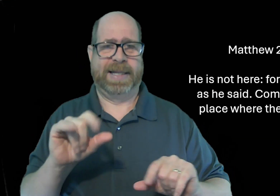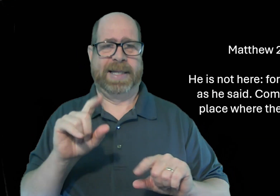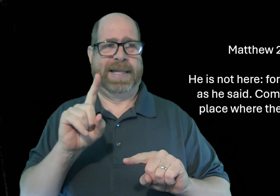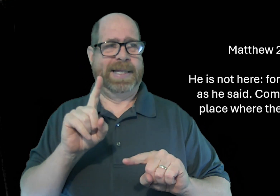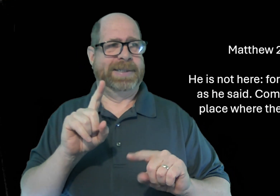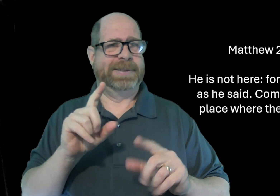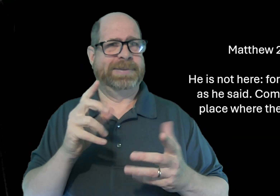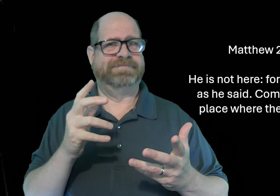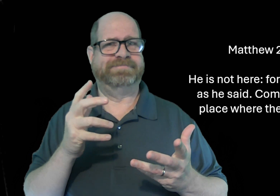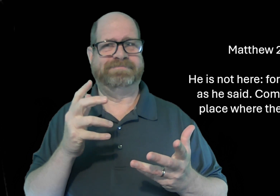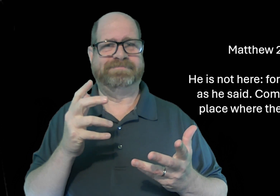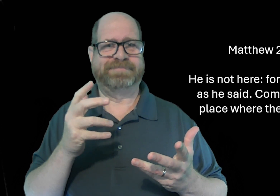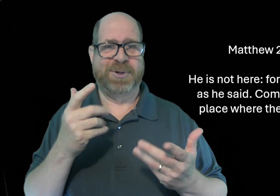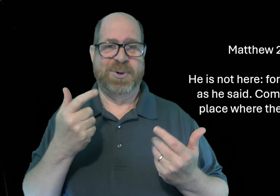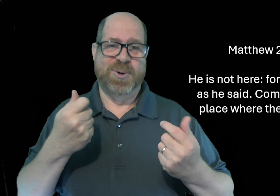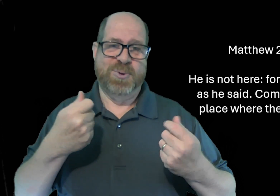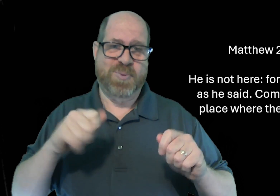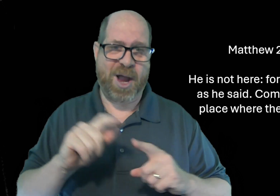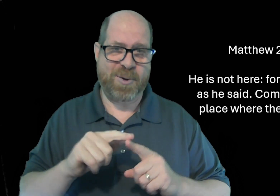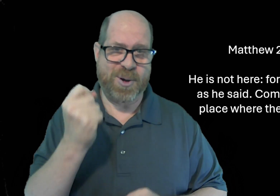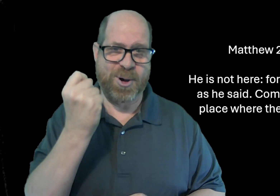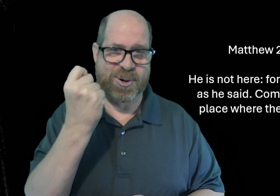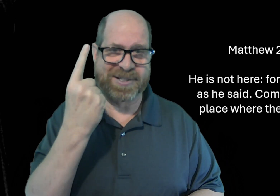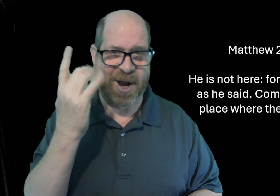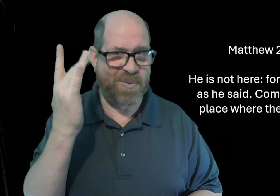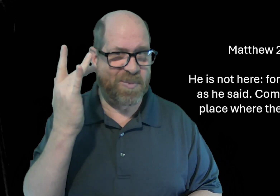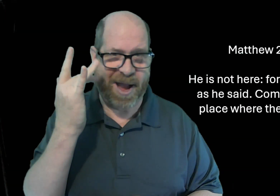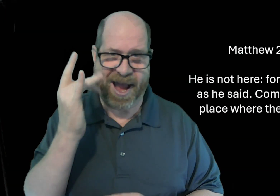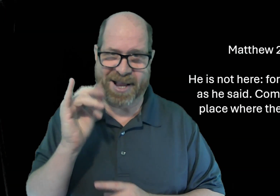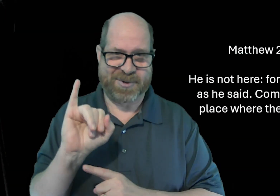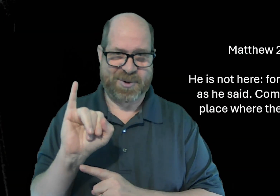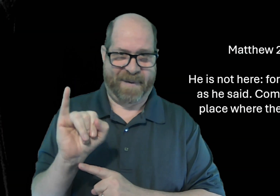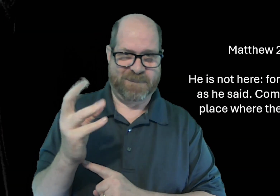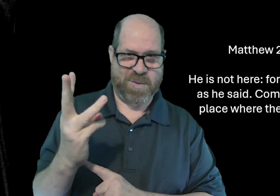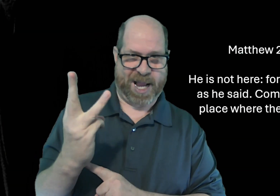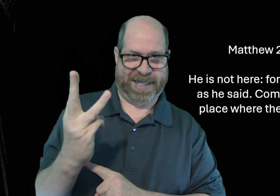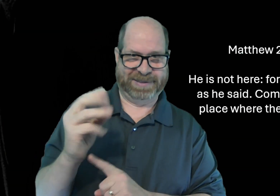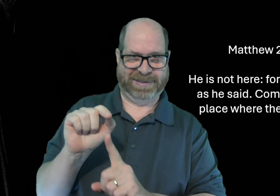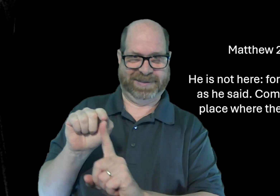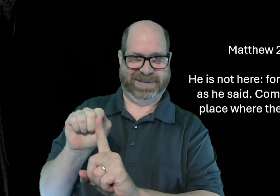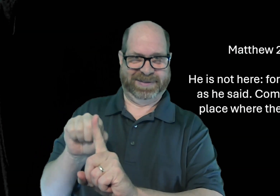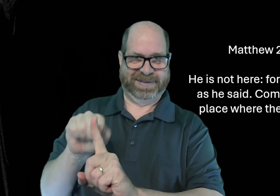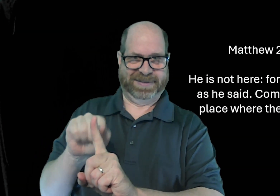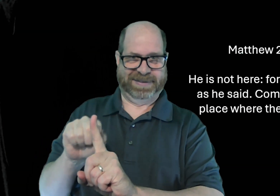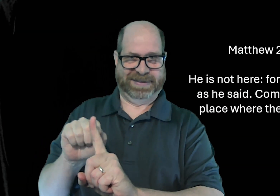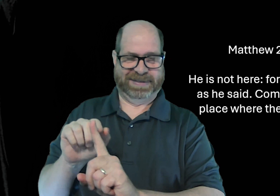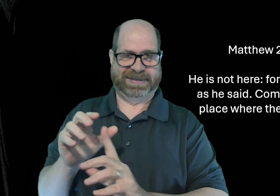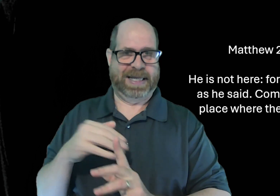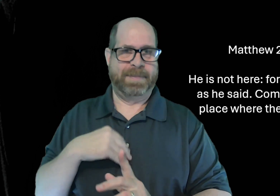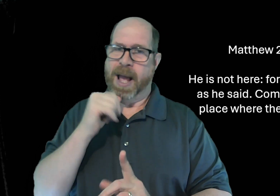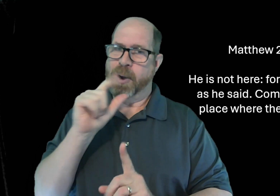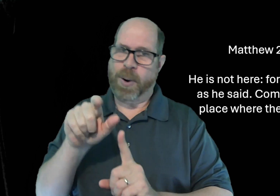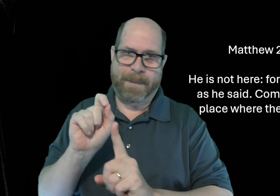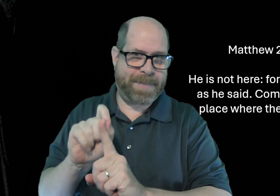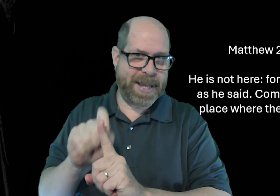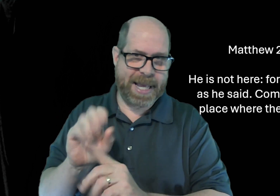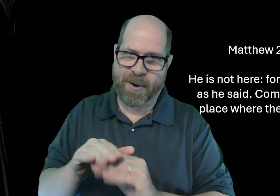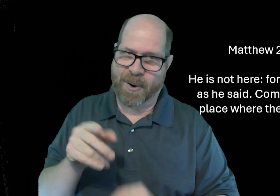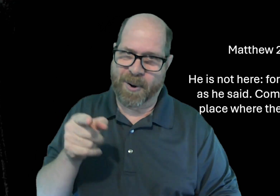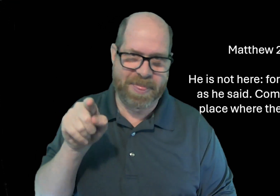i still try to understand why jehovah's witnesses i'm not picking on them no but